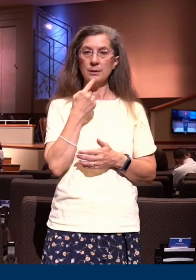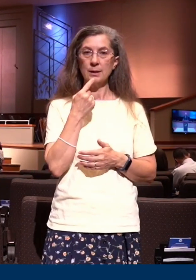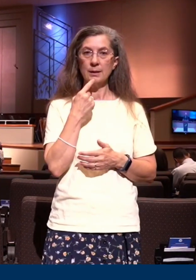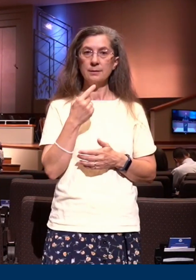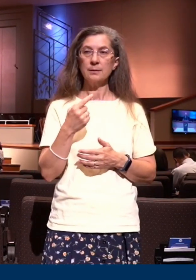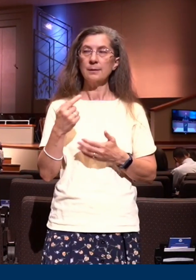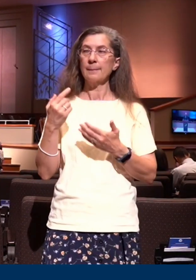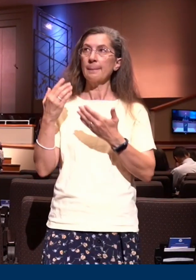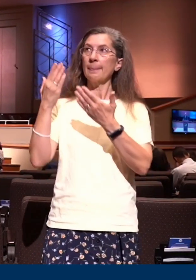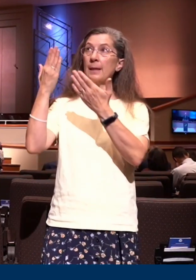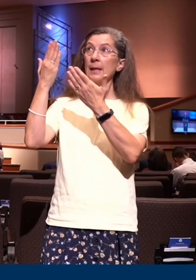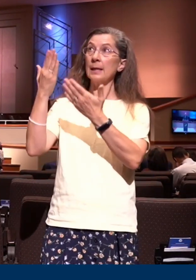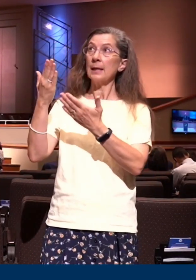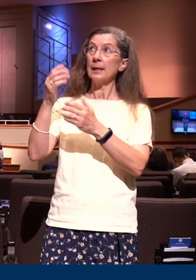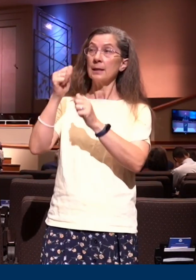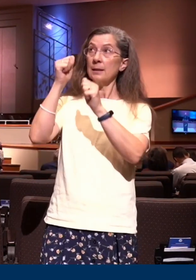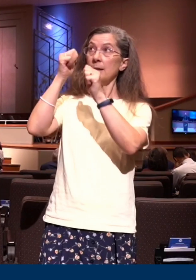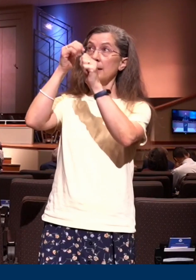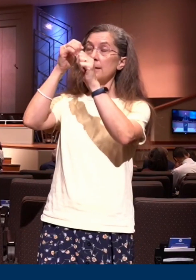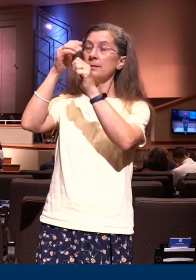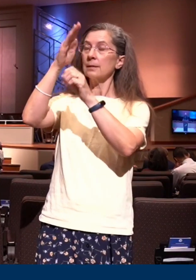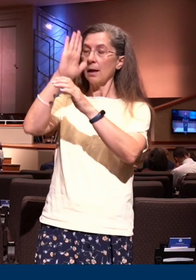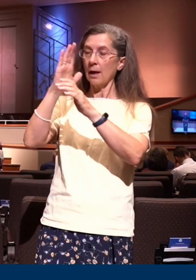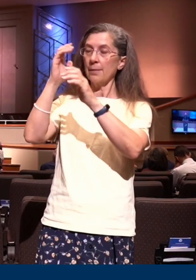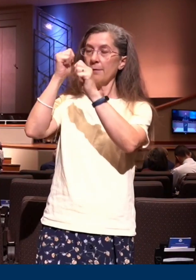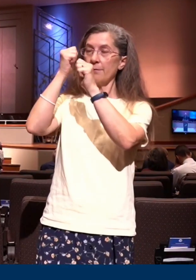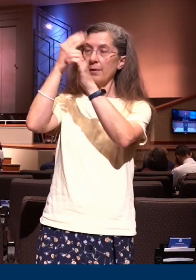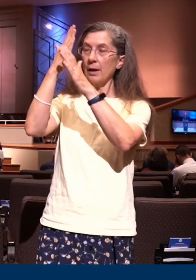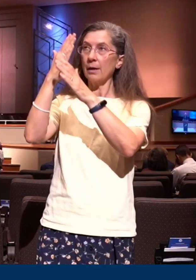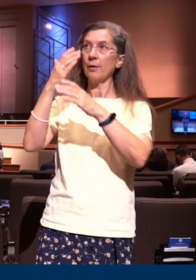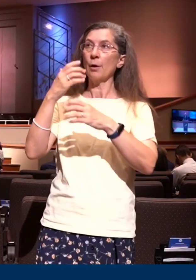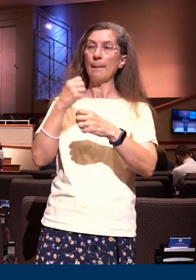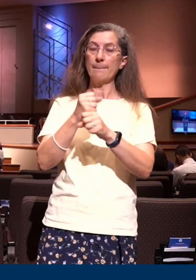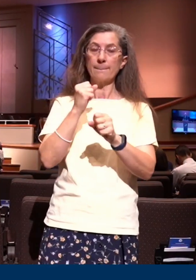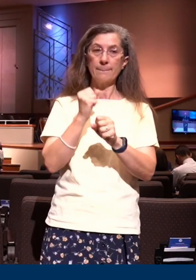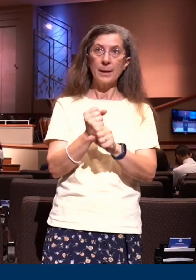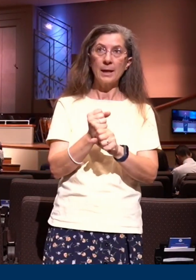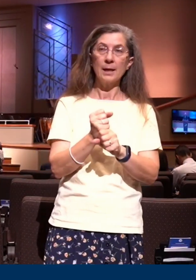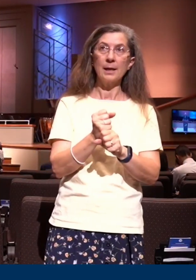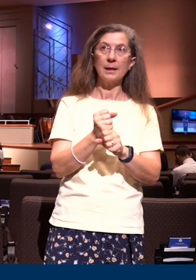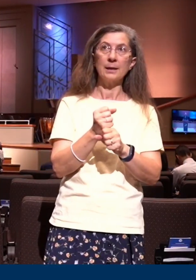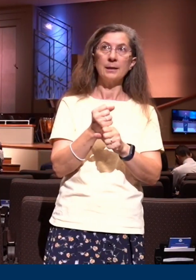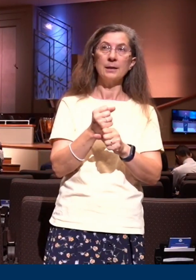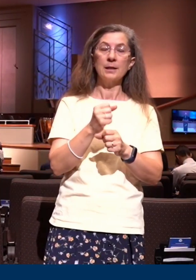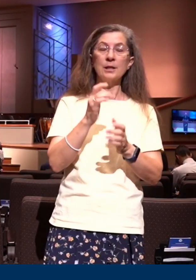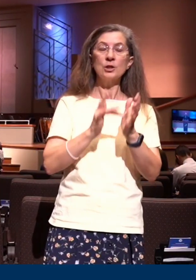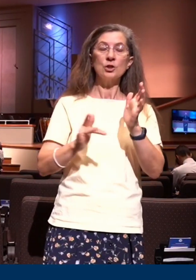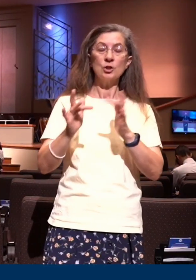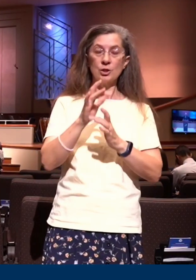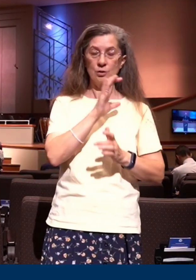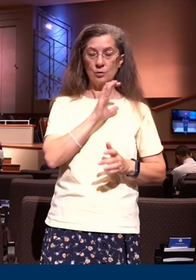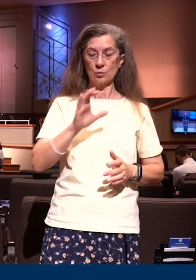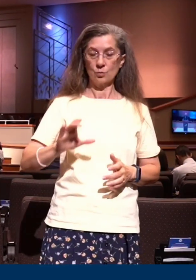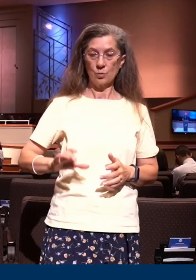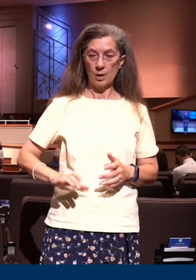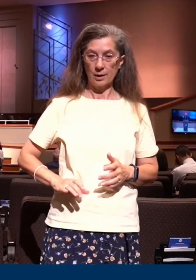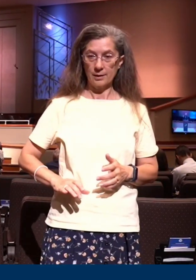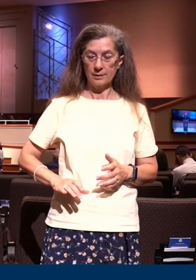that is God the Father hath made Him that is God the Son Jesus Christ for He hath made Him